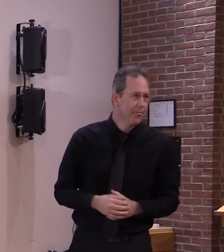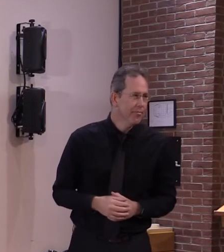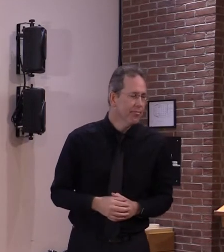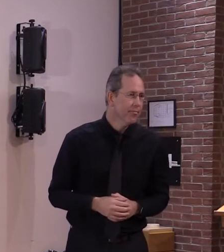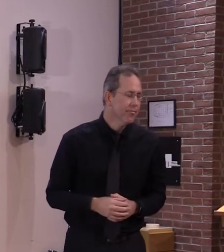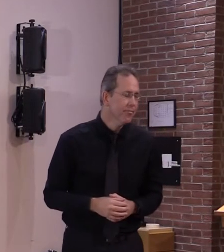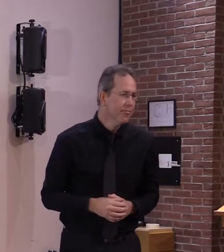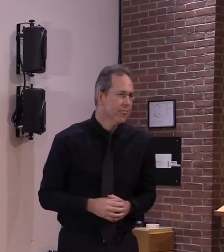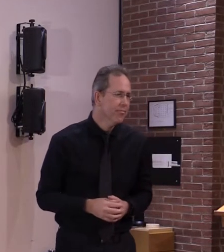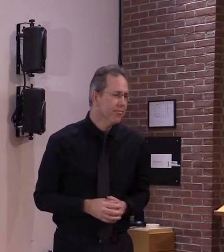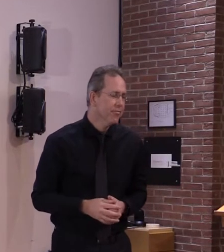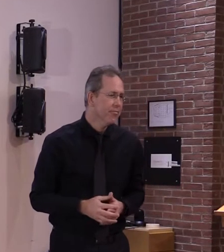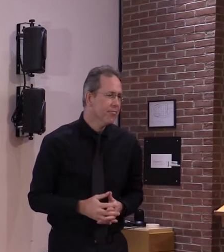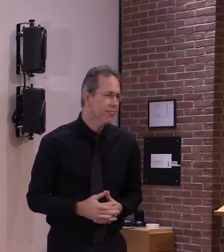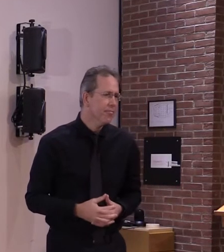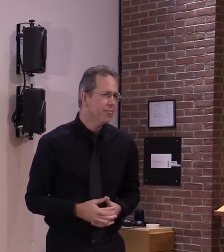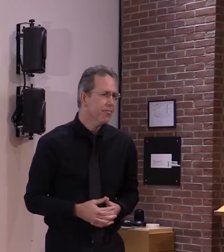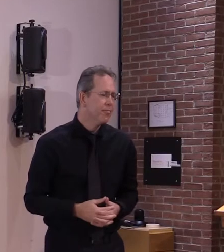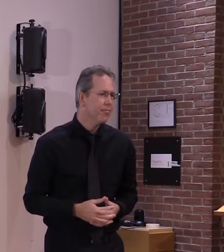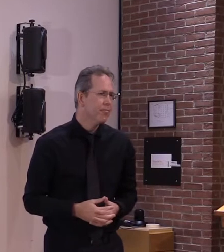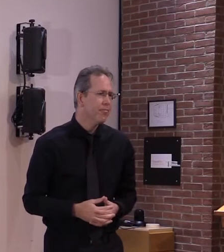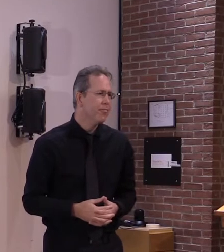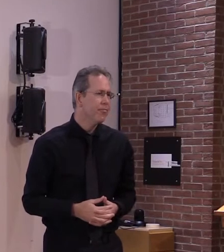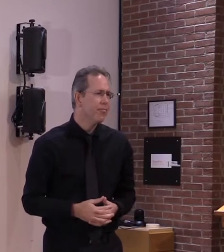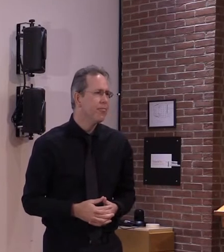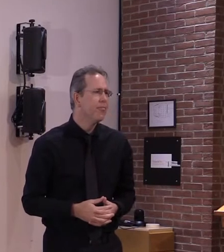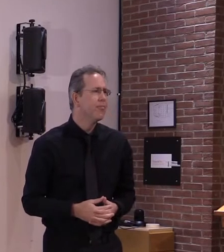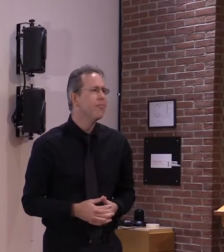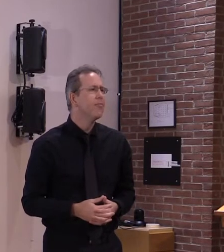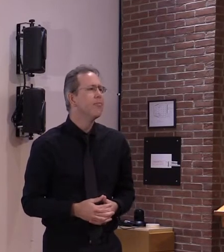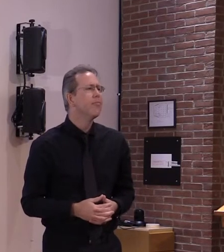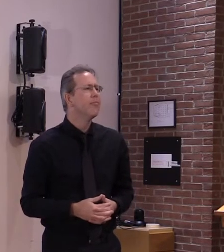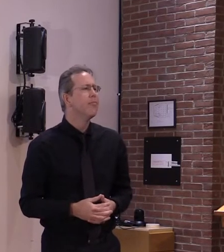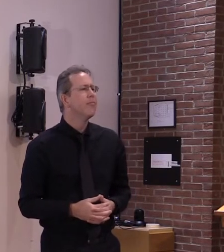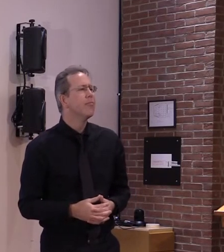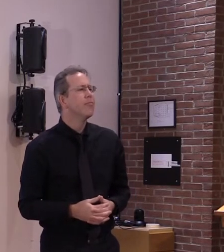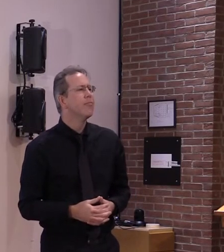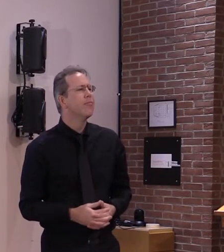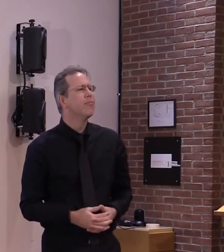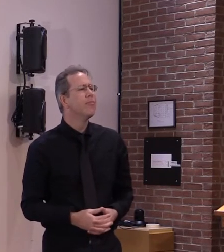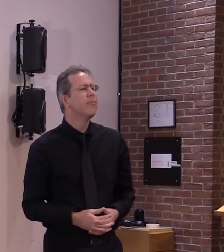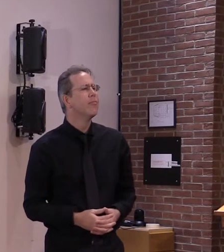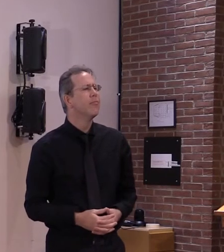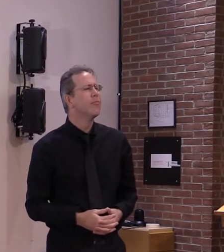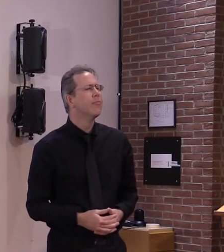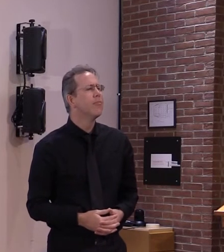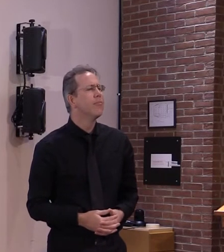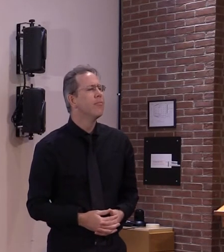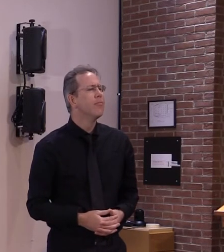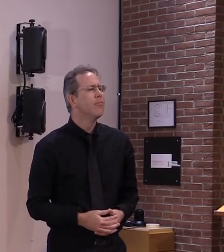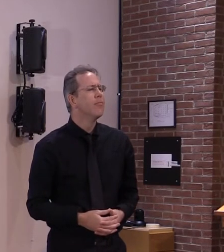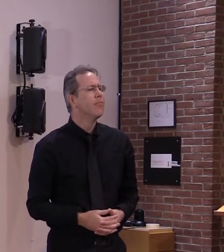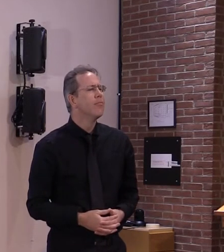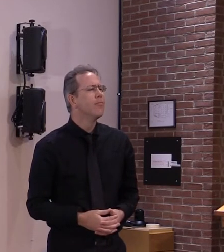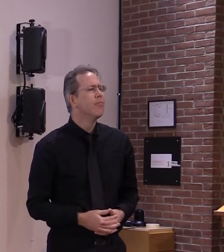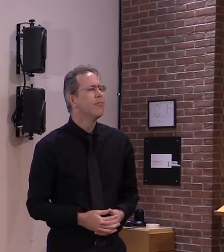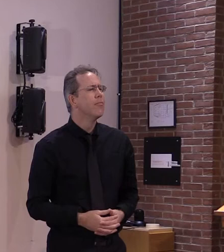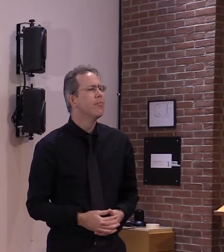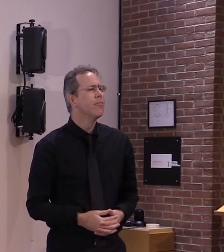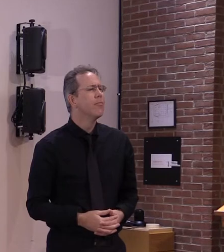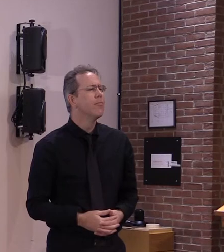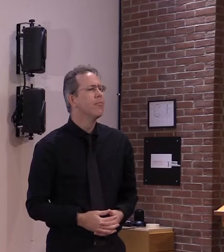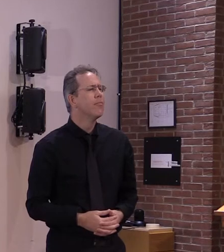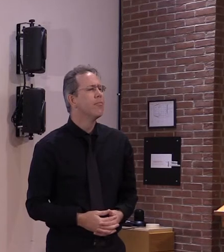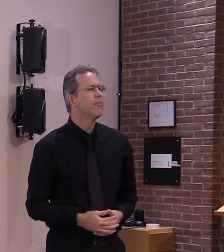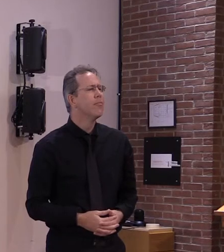the to come into operation with the pharmacy programs again at the long-term care facilities and i was wondering if that had